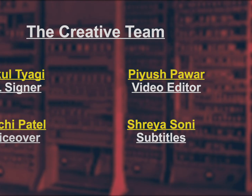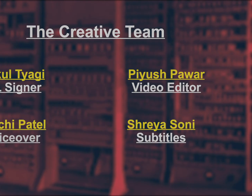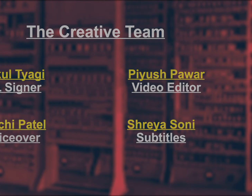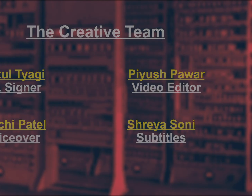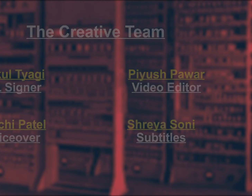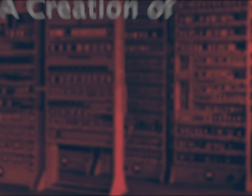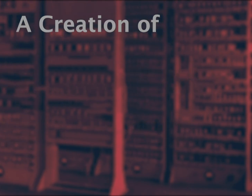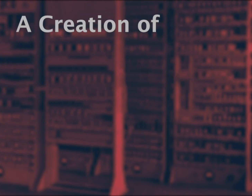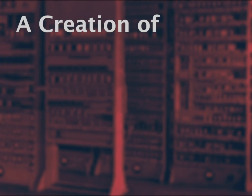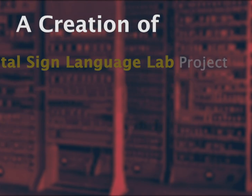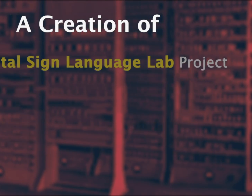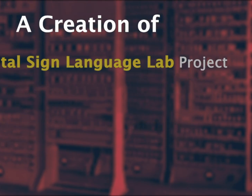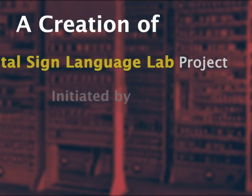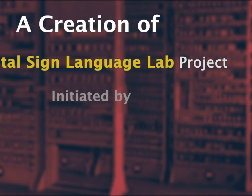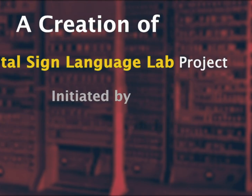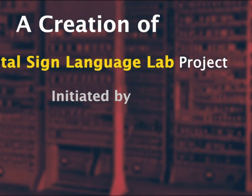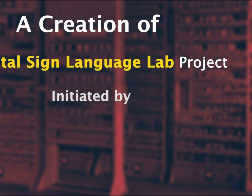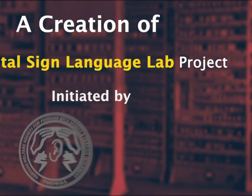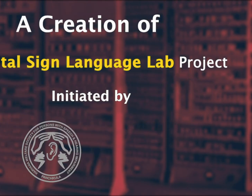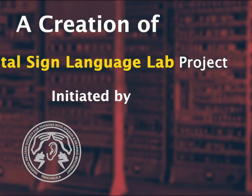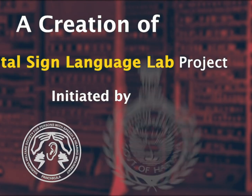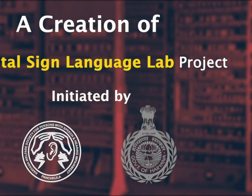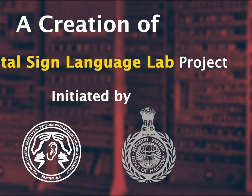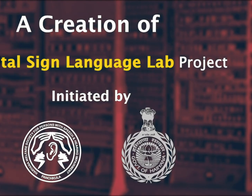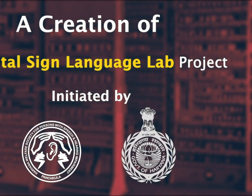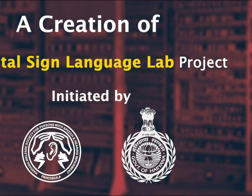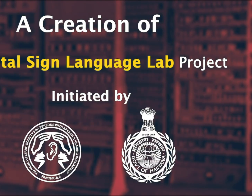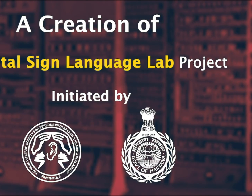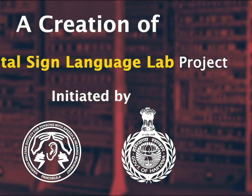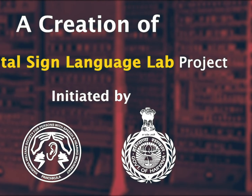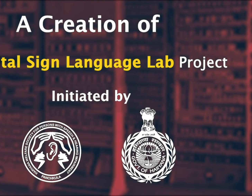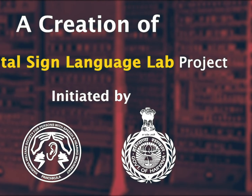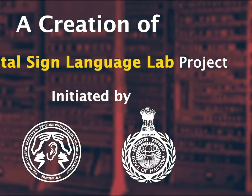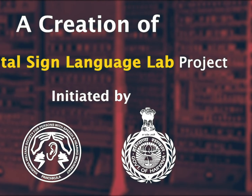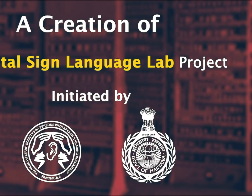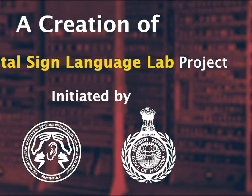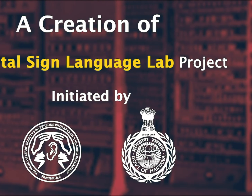I don't have the AME for this. See you